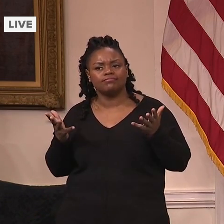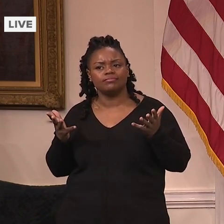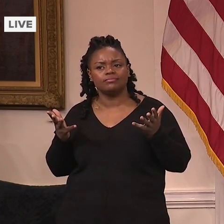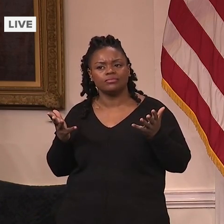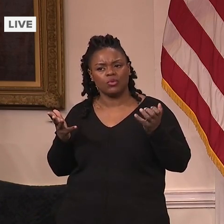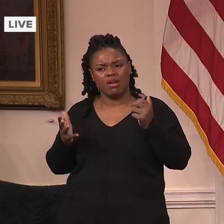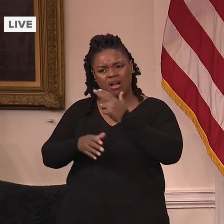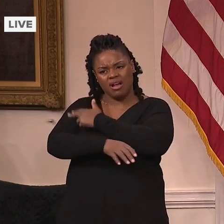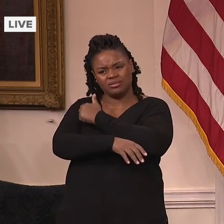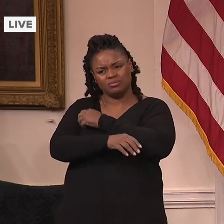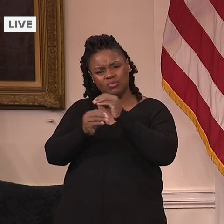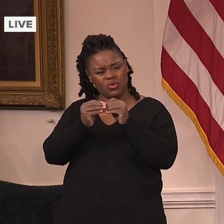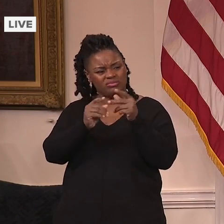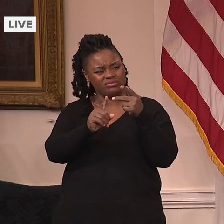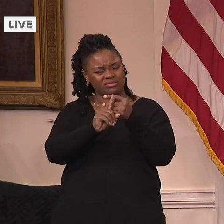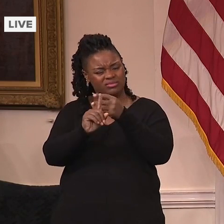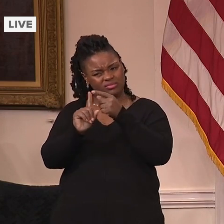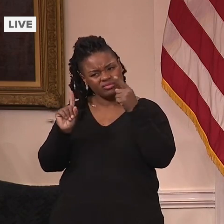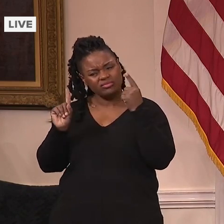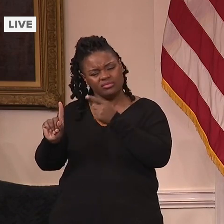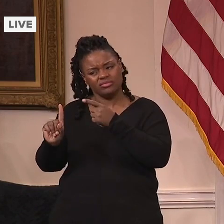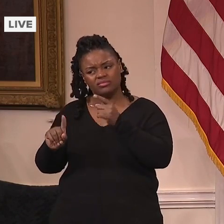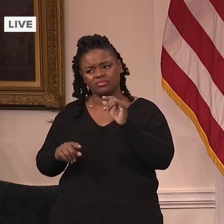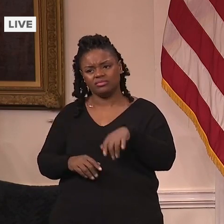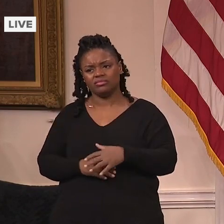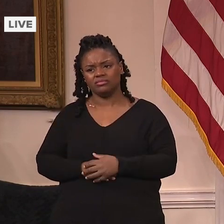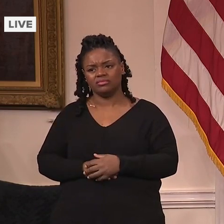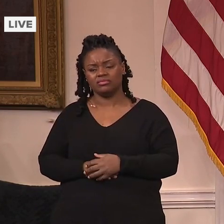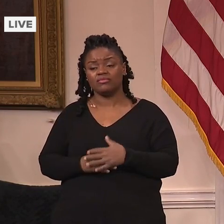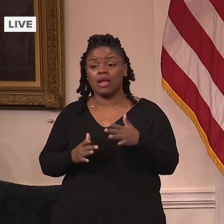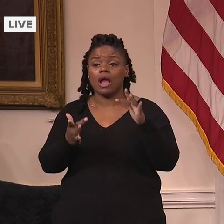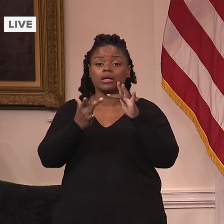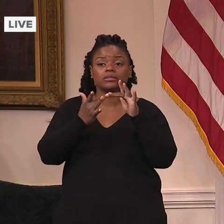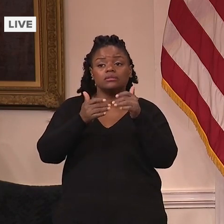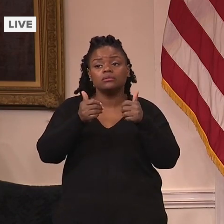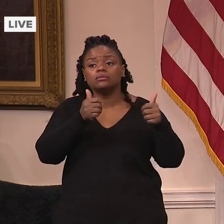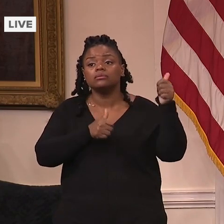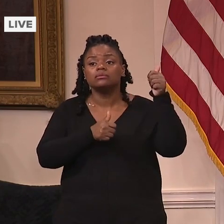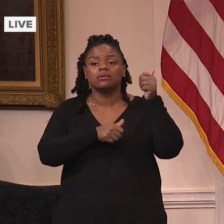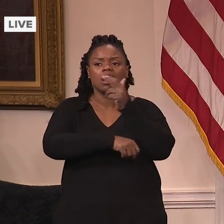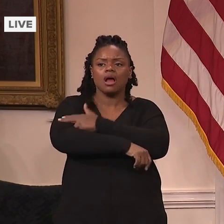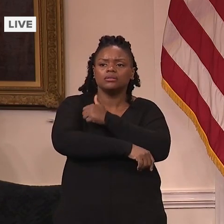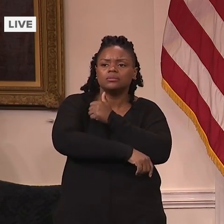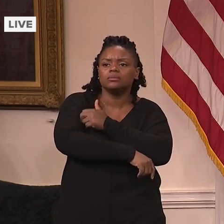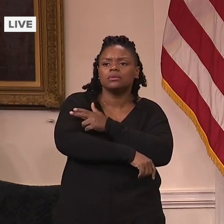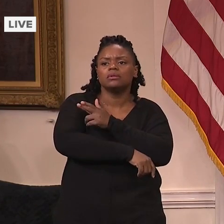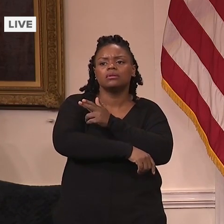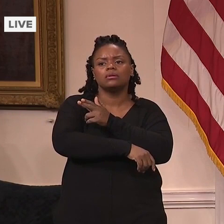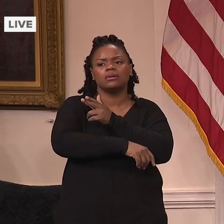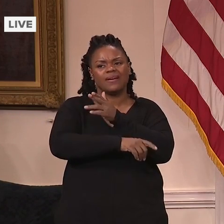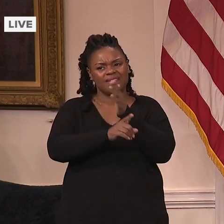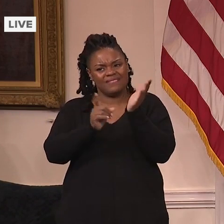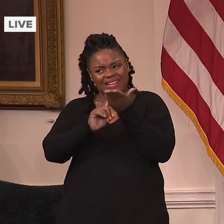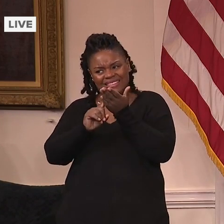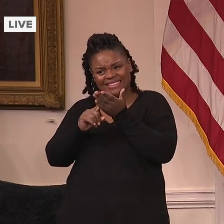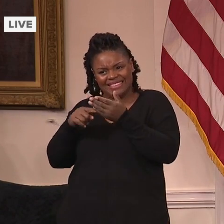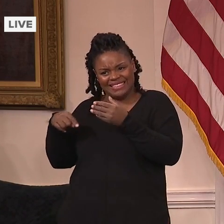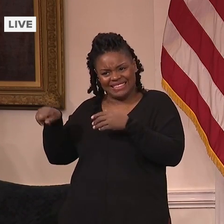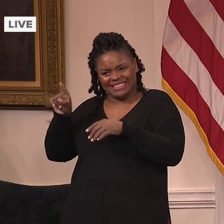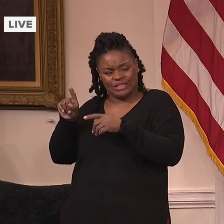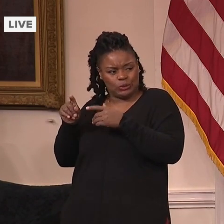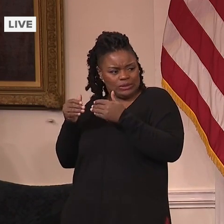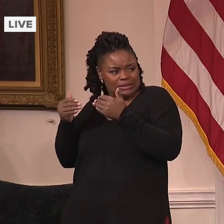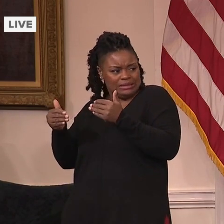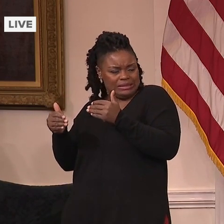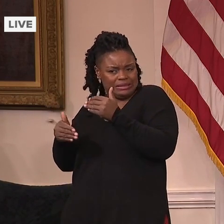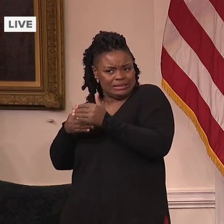percentage of their staff covered. We're getting the hospital association to do that. And I think we're going to help convince people that they need to do it. But